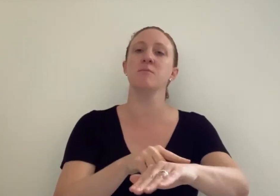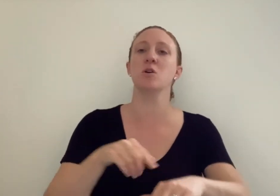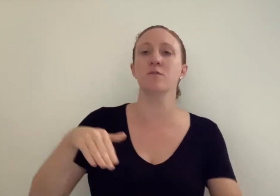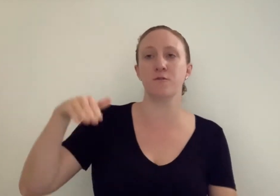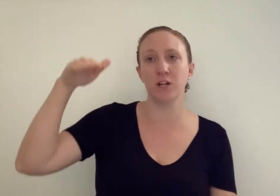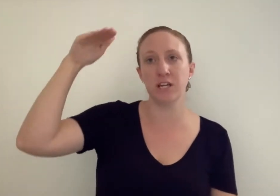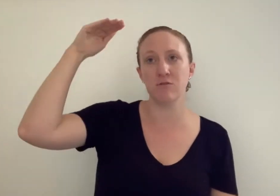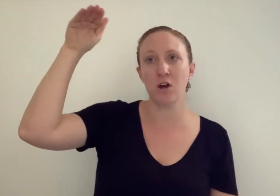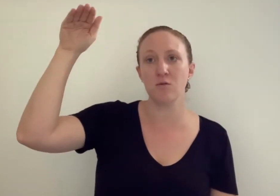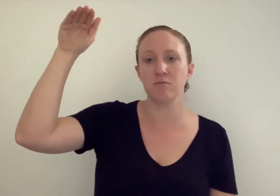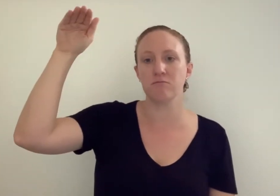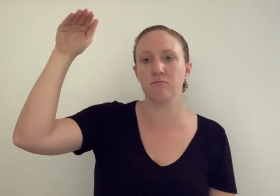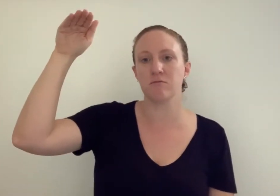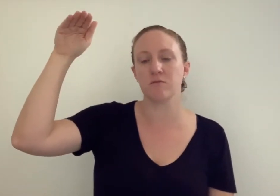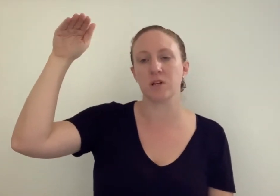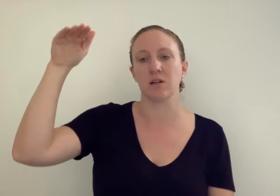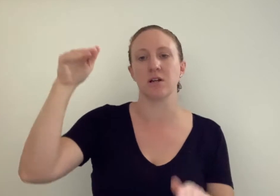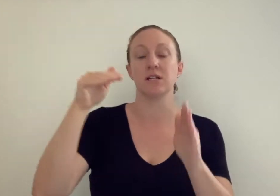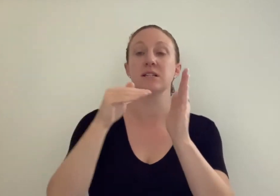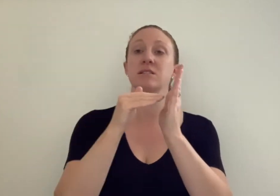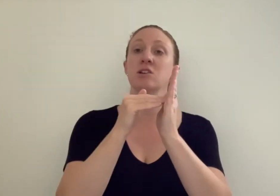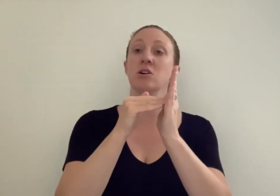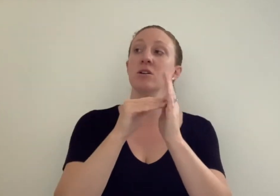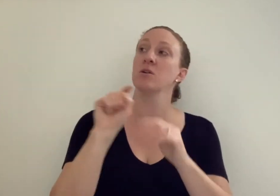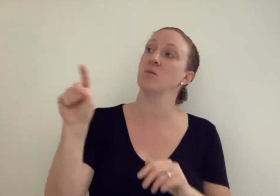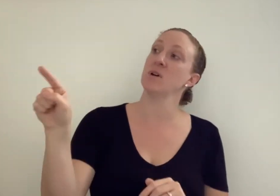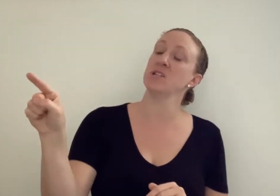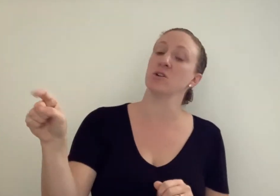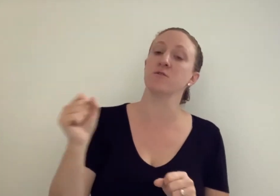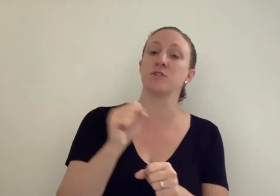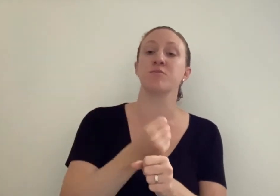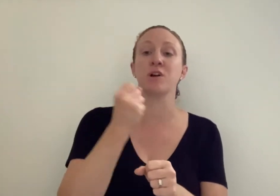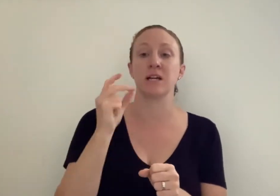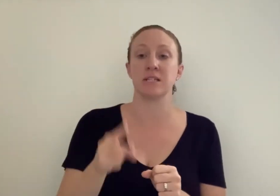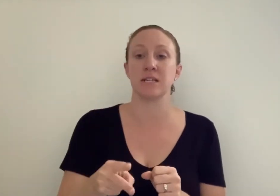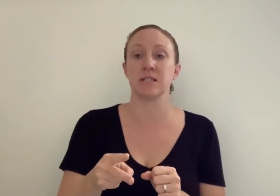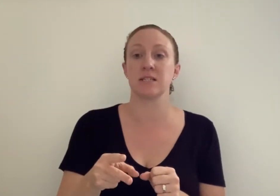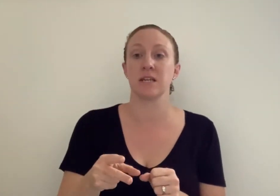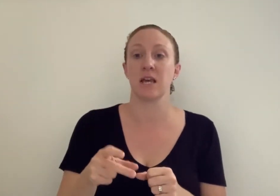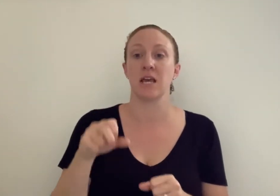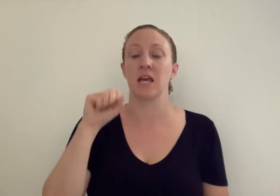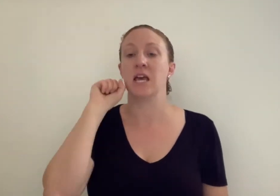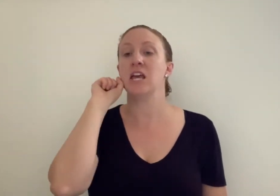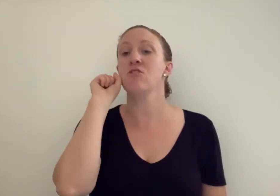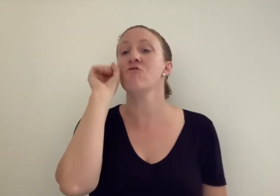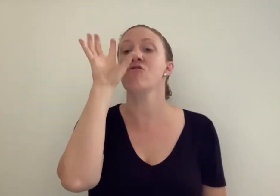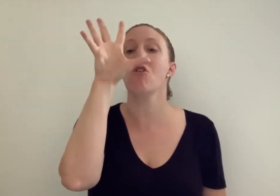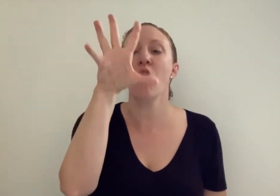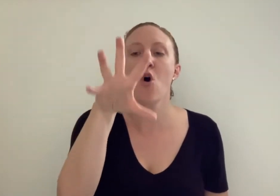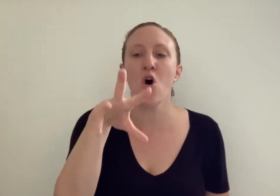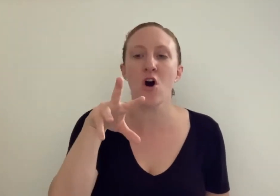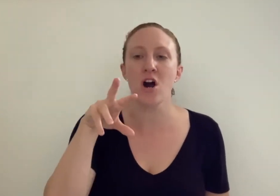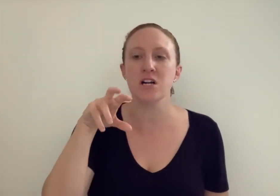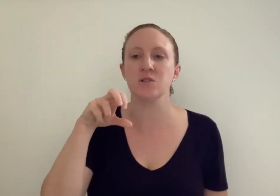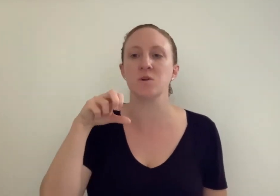you're fully grown. Sog went off to practice. Sog He roared with